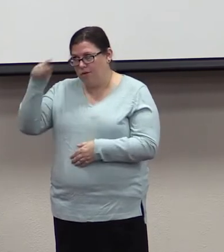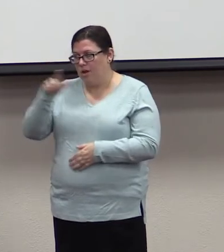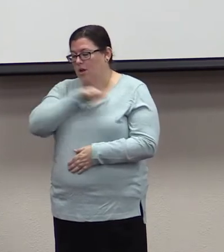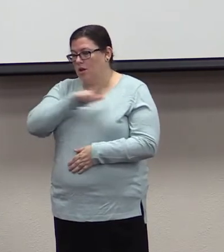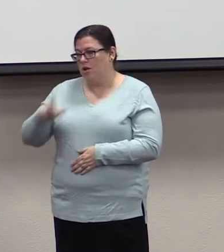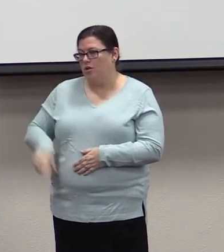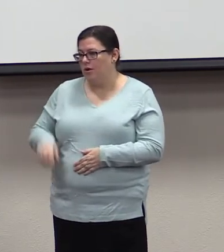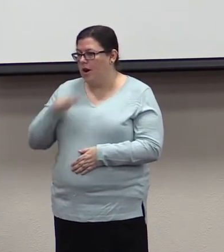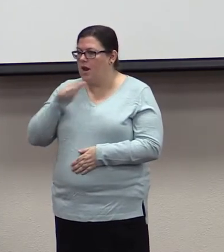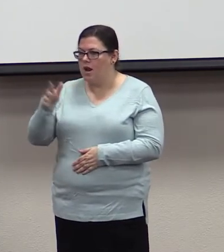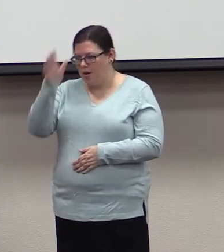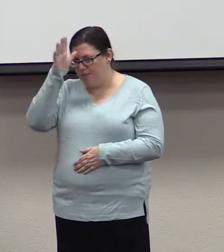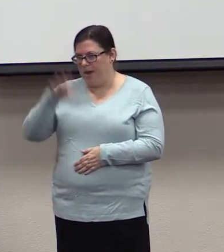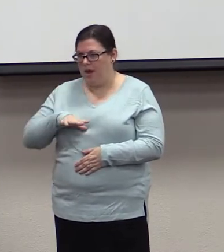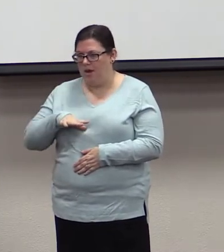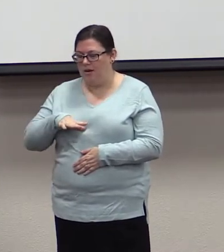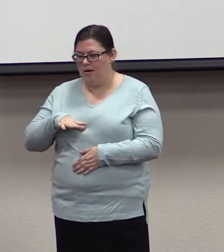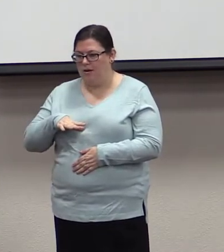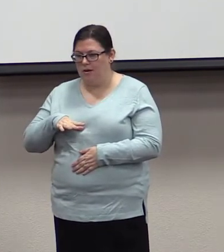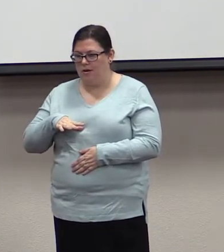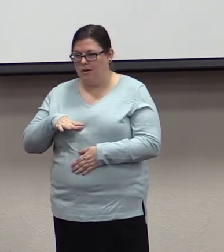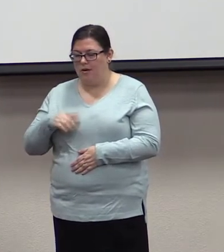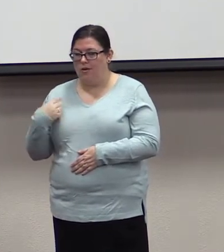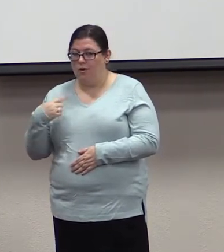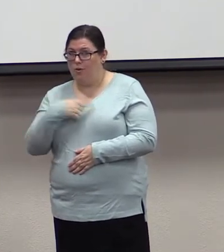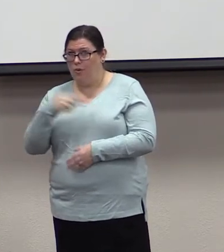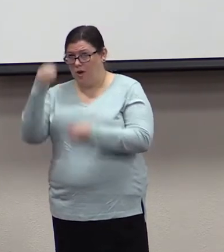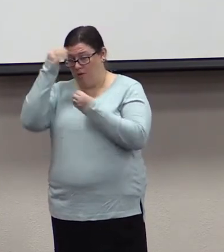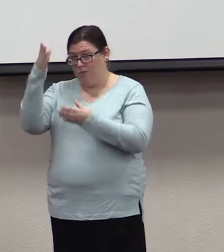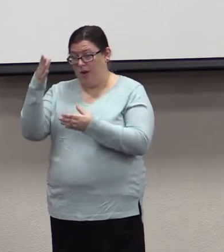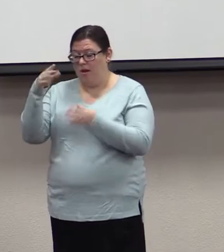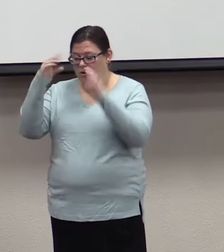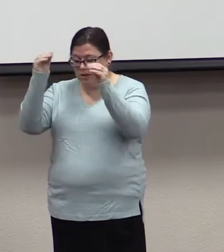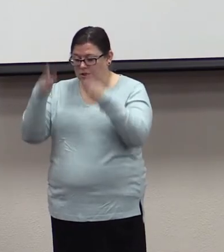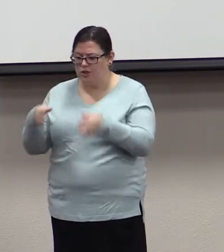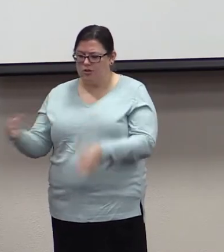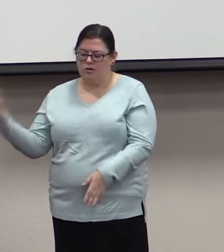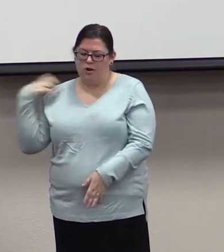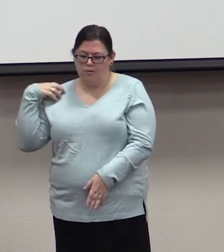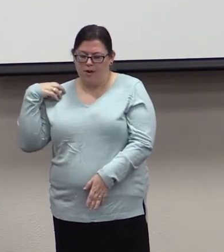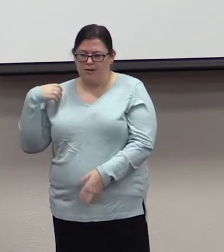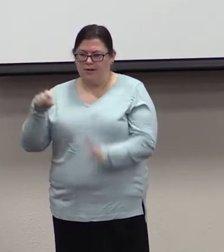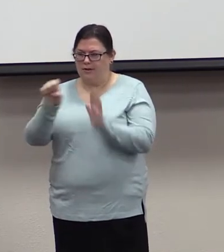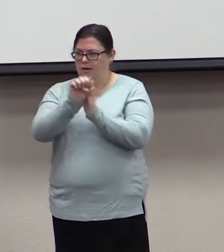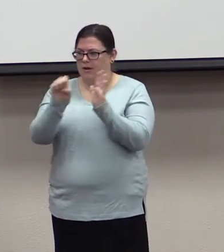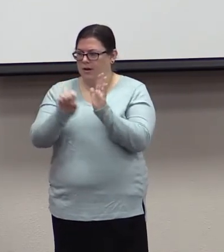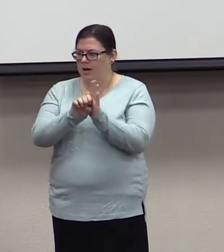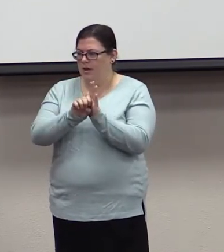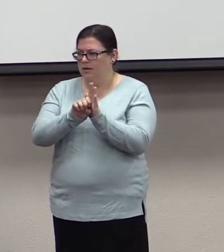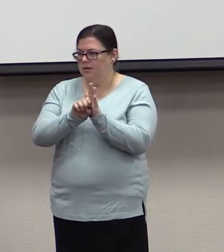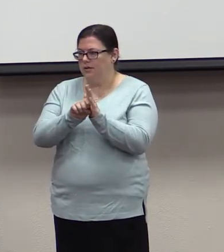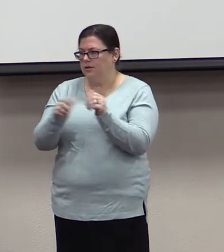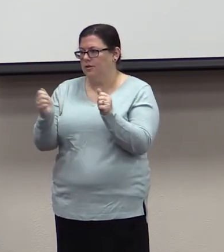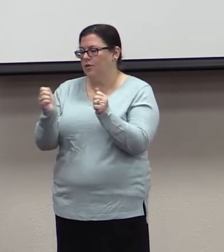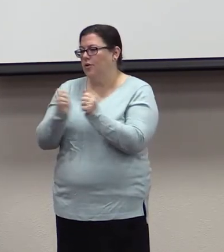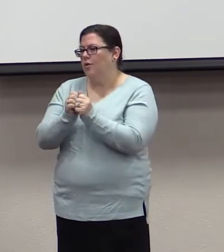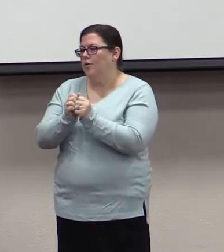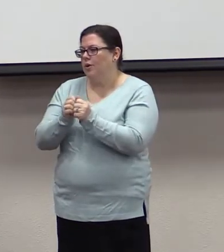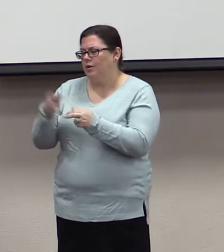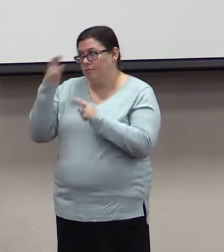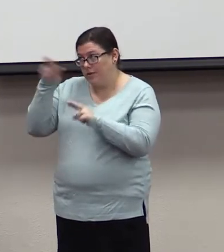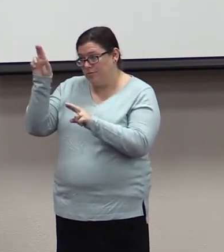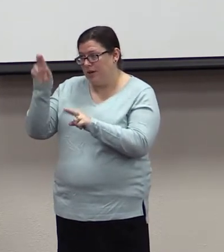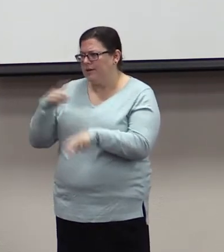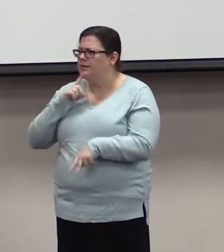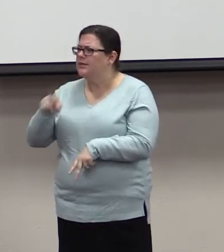We obey our teachers and bosses and our elders with respect and sincerity, not for their